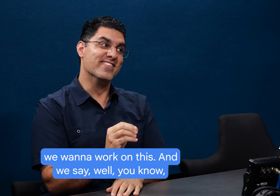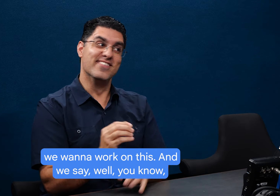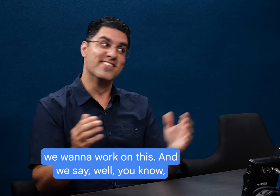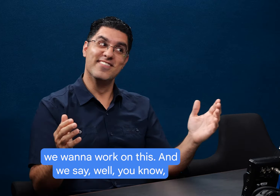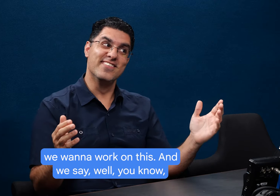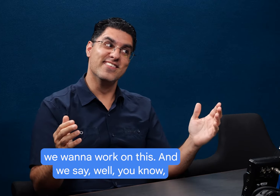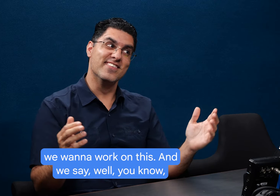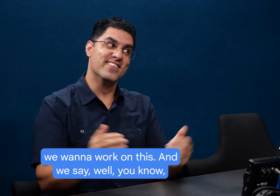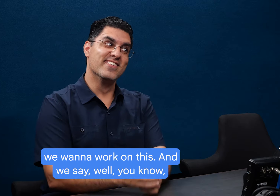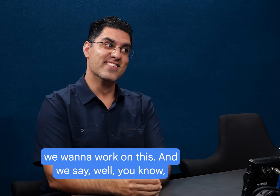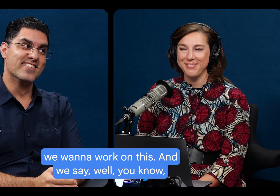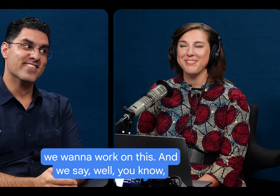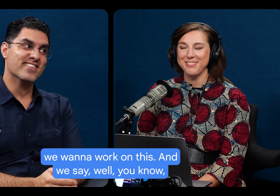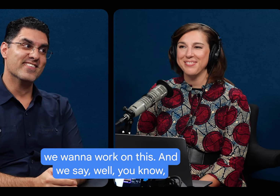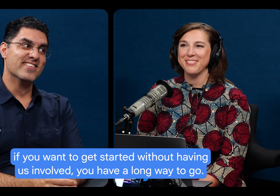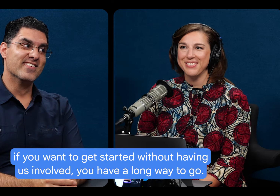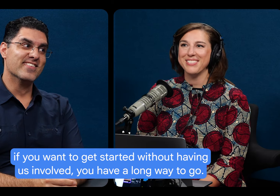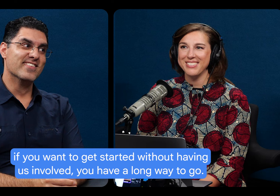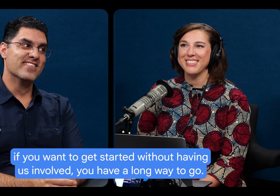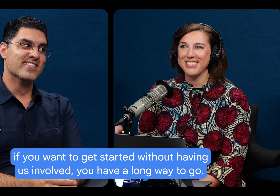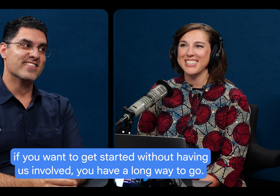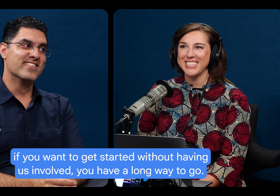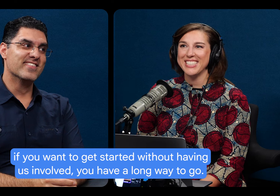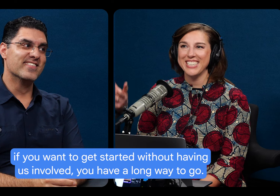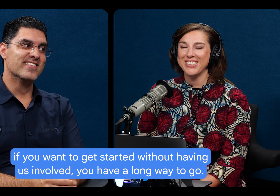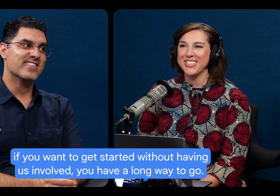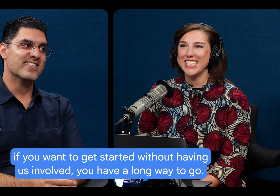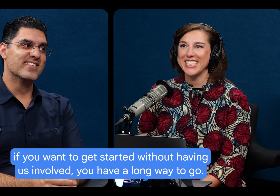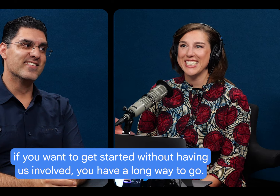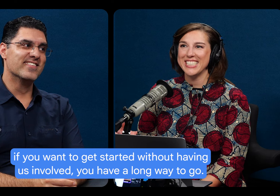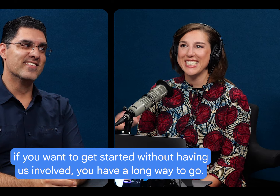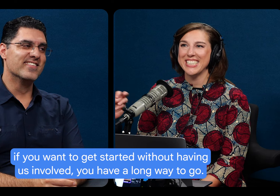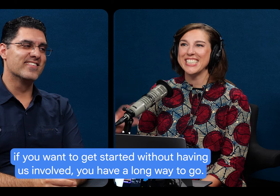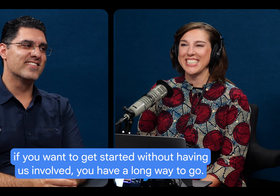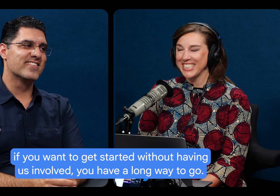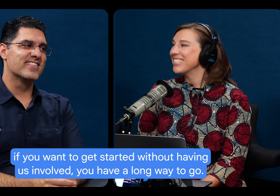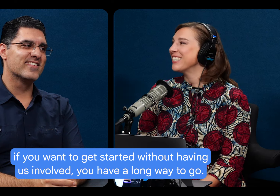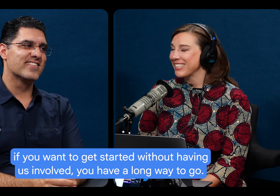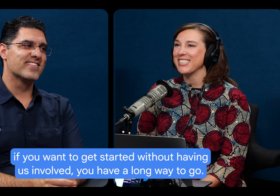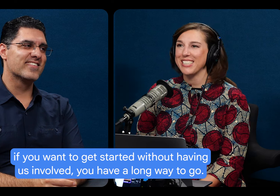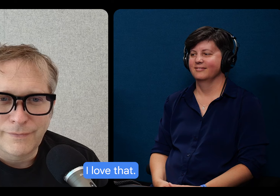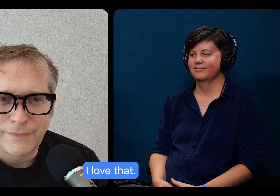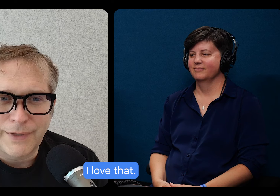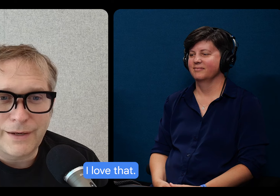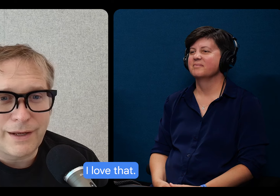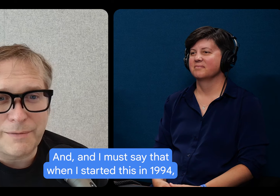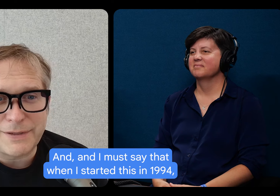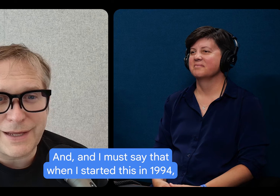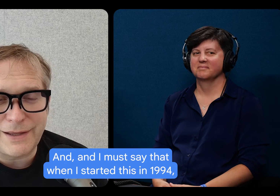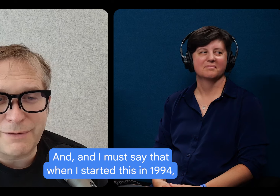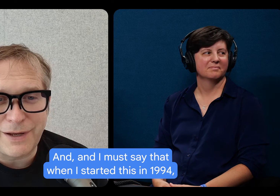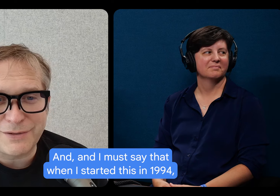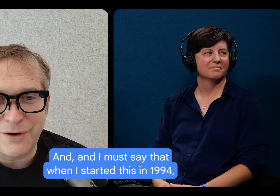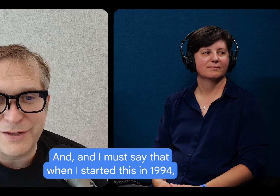say we, we want to work on this and we say, well, you know, if you want to get started without having us involved, you have a long way to go. And I